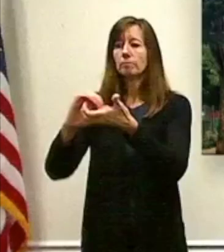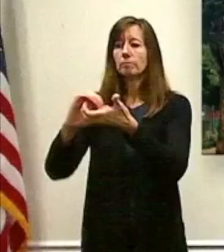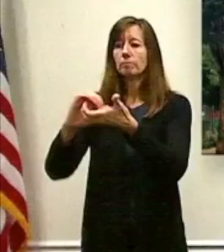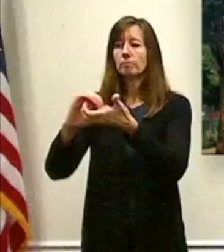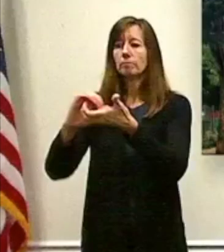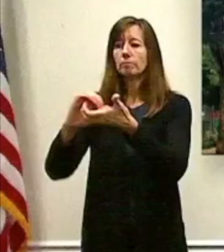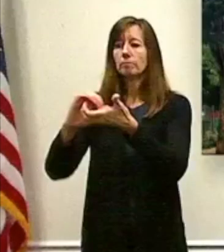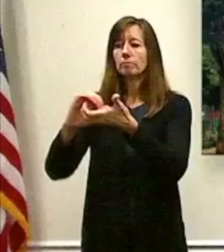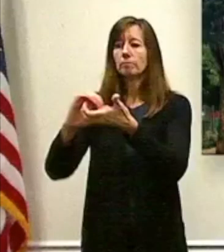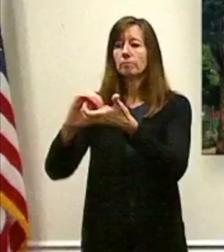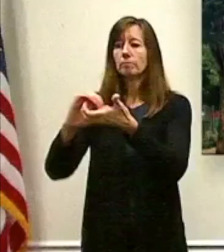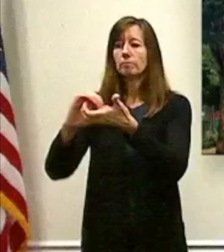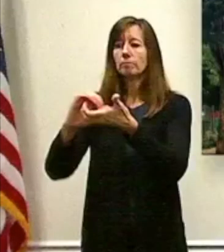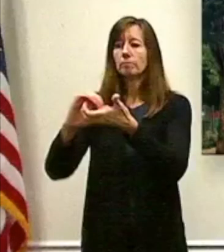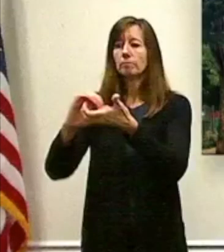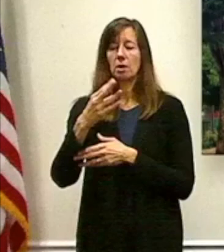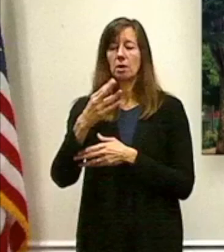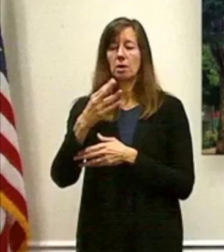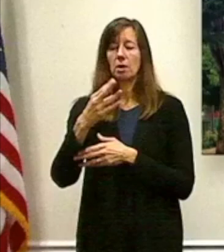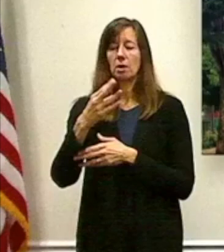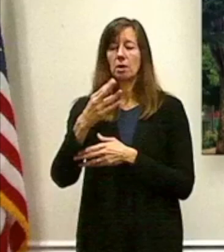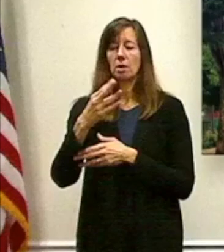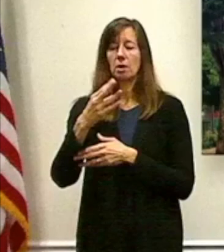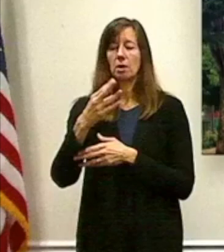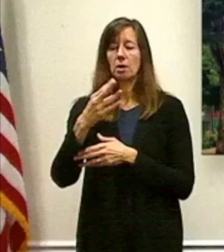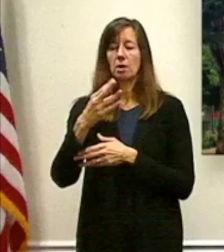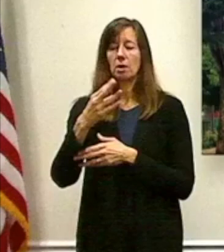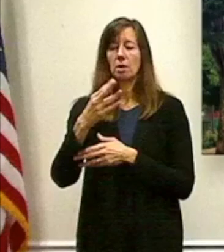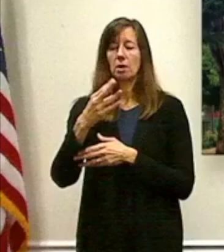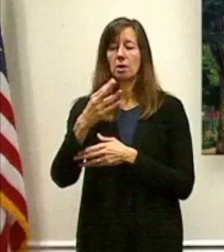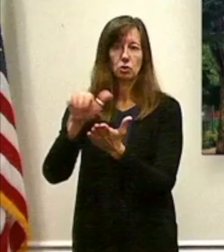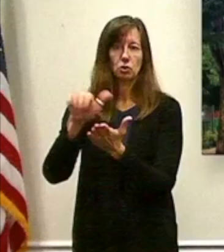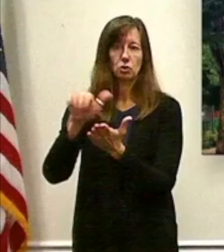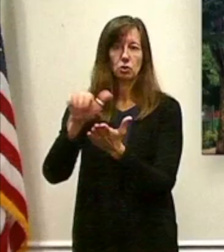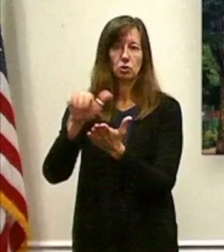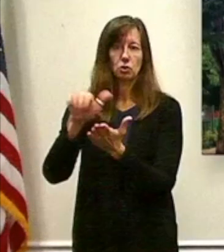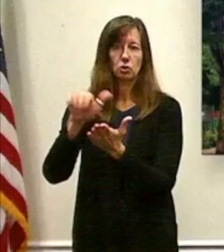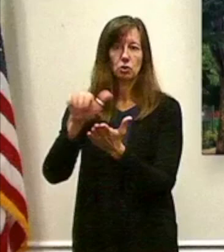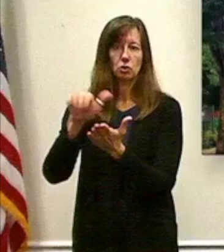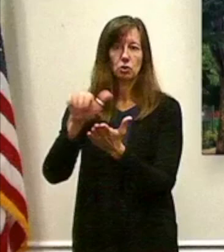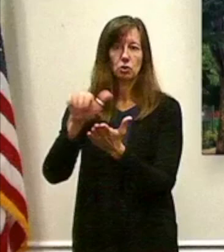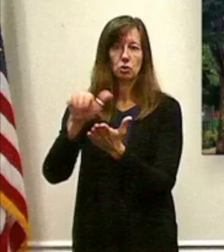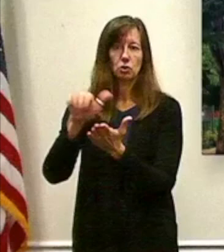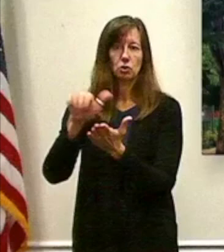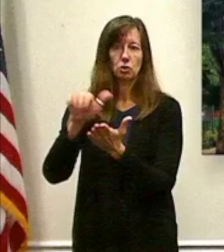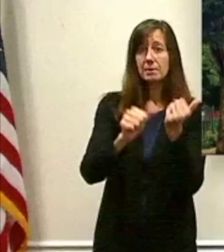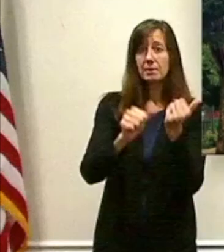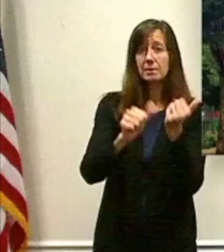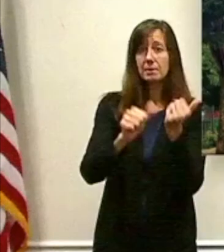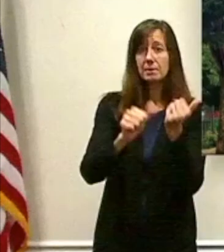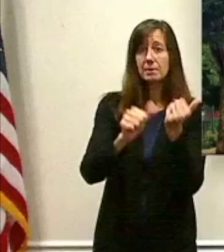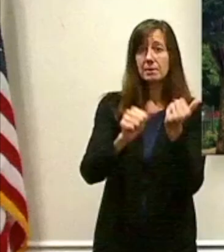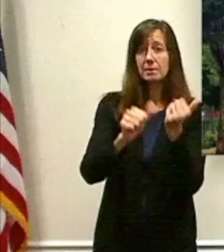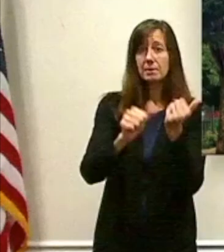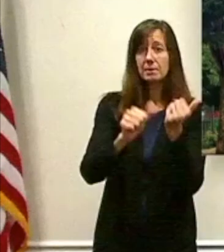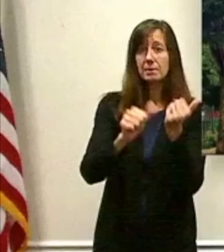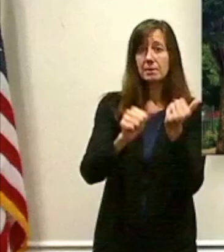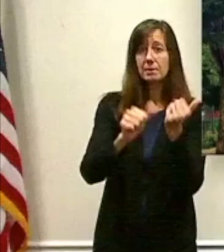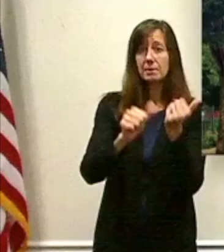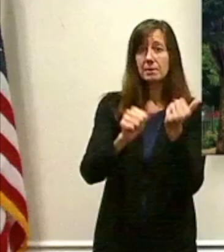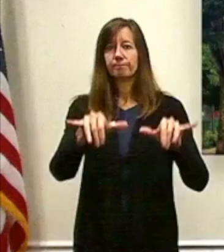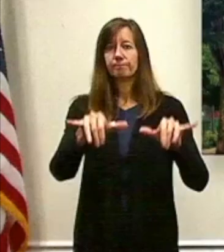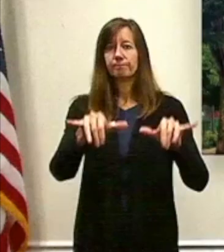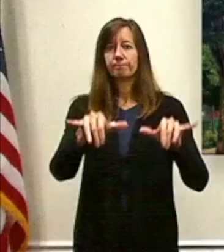...organization center. We'll talk more about that. Expansion of medicated-assisted treatment in the county jail to help people in the criminal justice system.